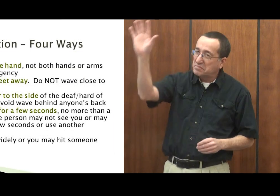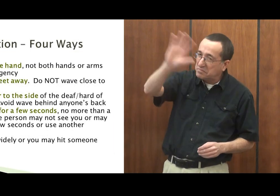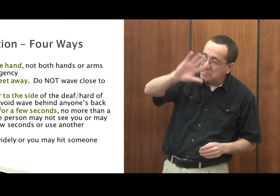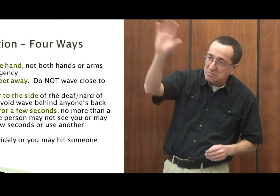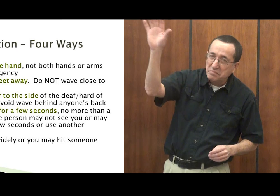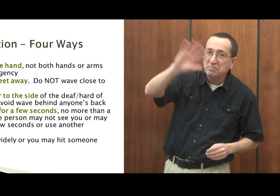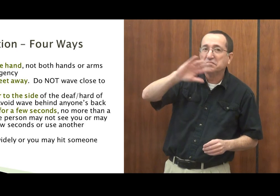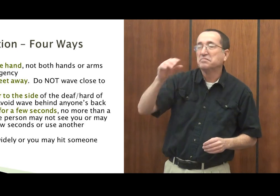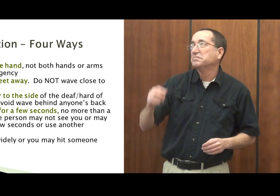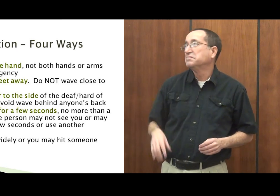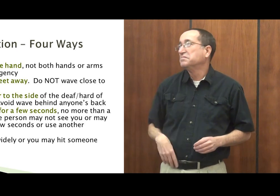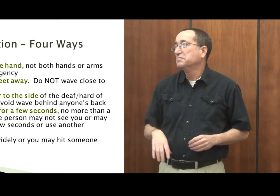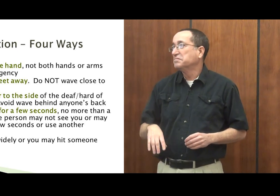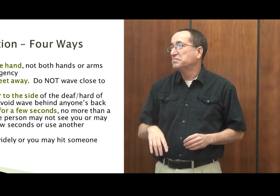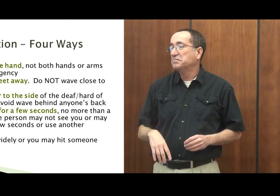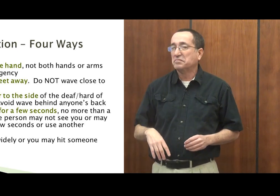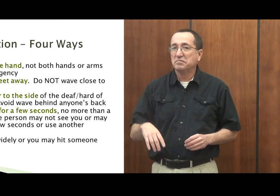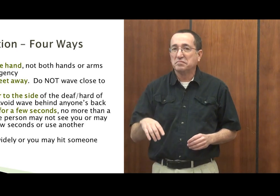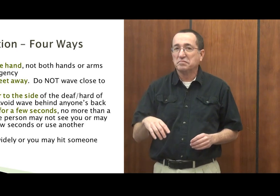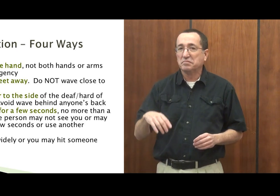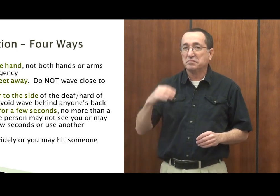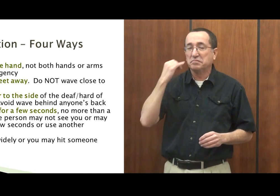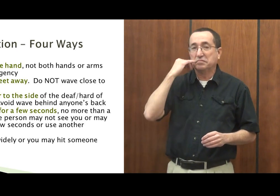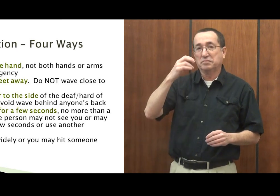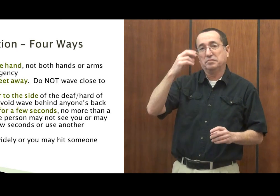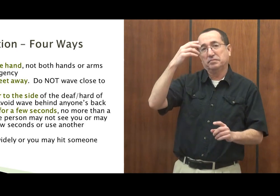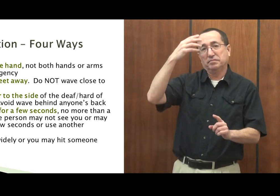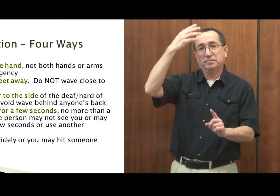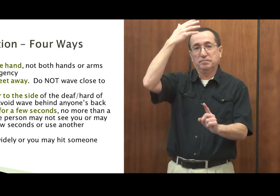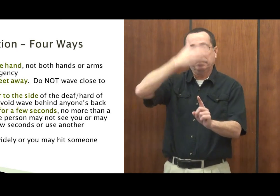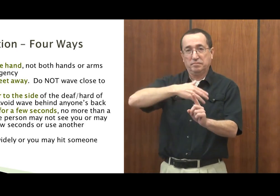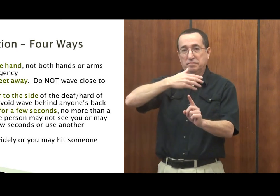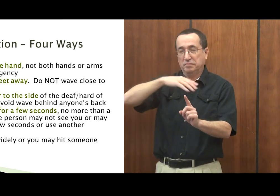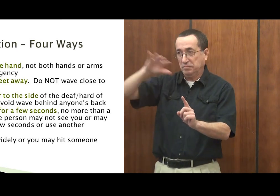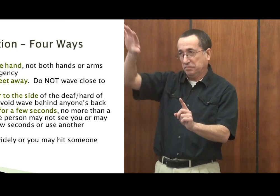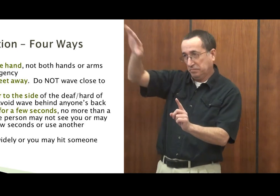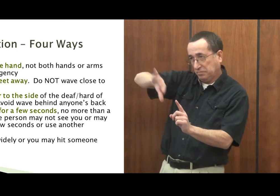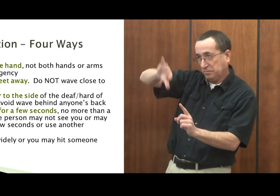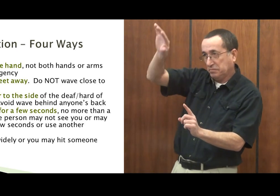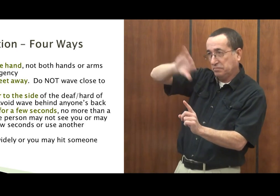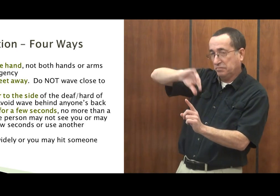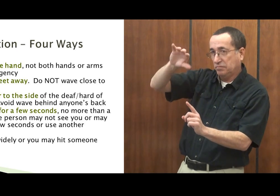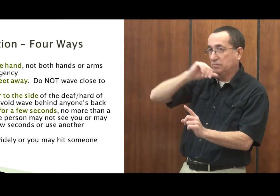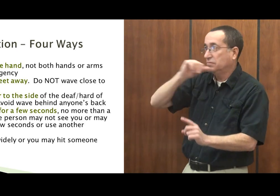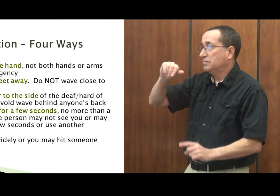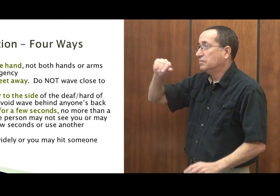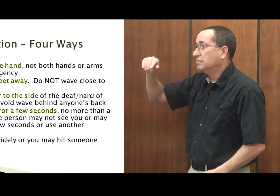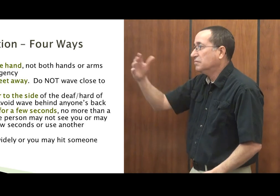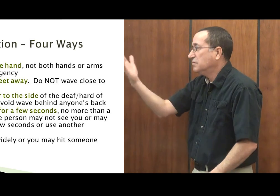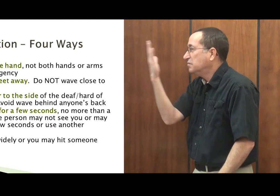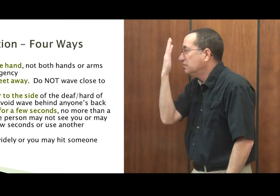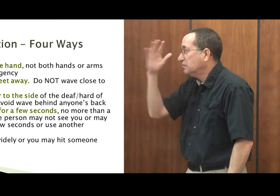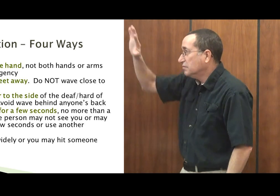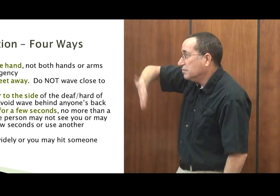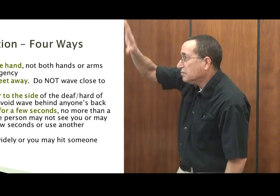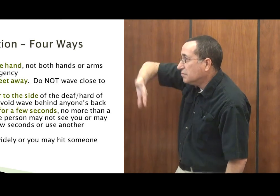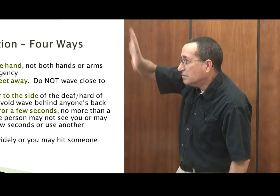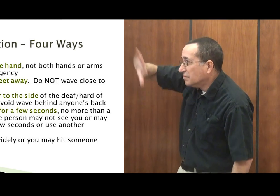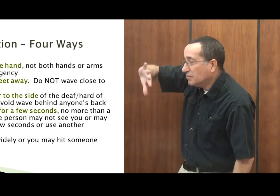A wave is a visual way of getting someone's attention. Kind of like if you're in front of them, not like right in their